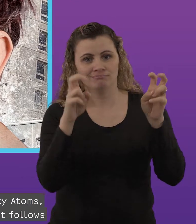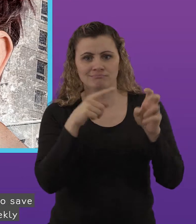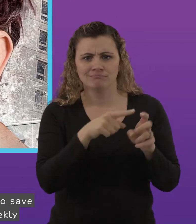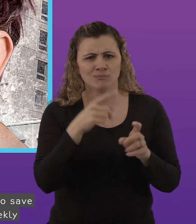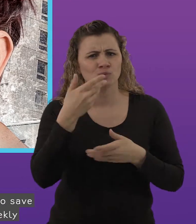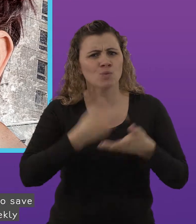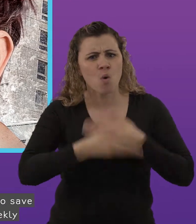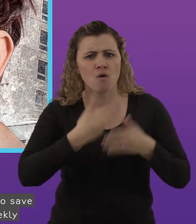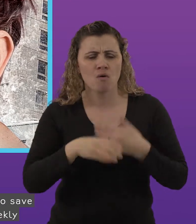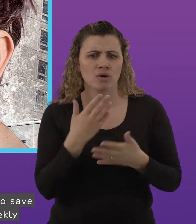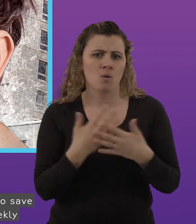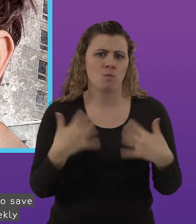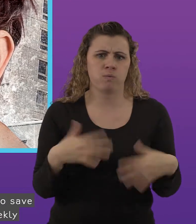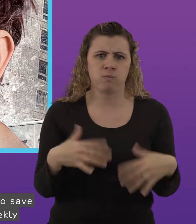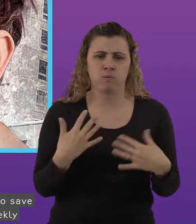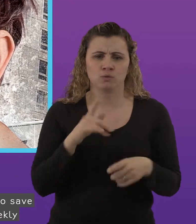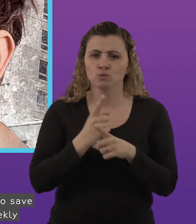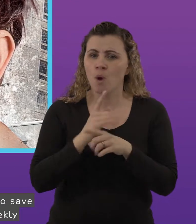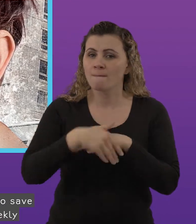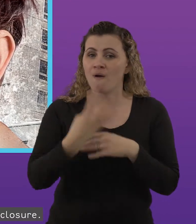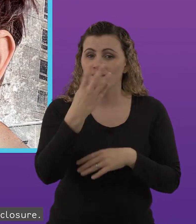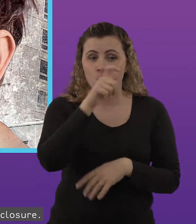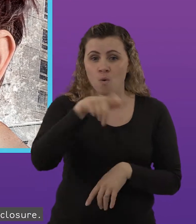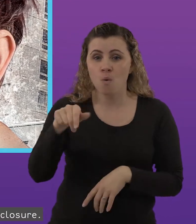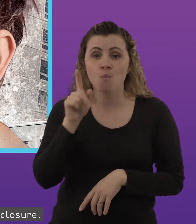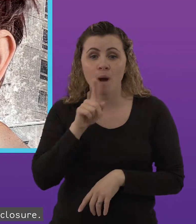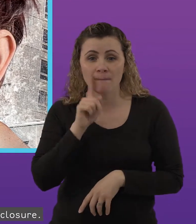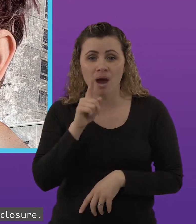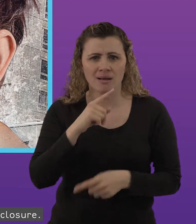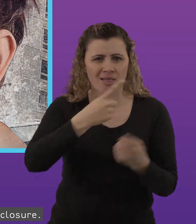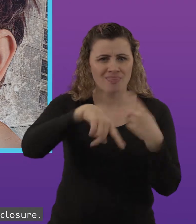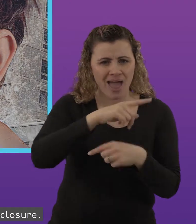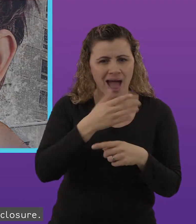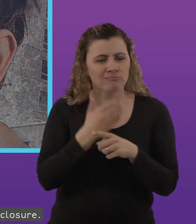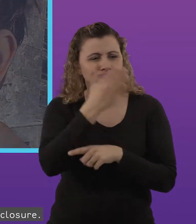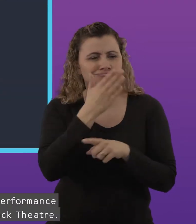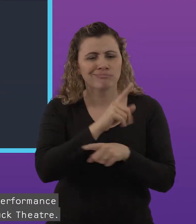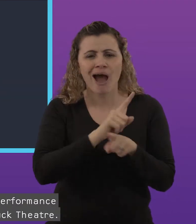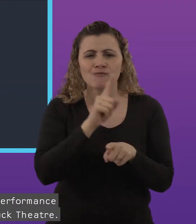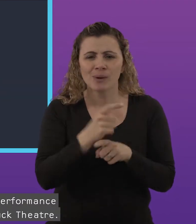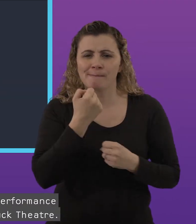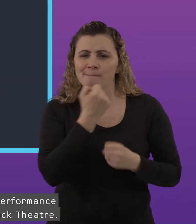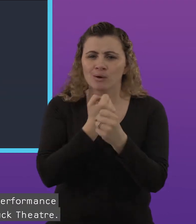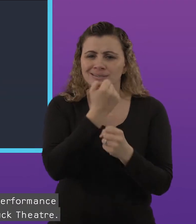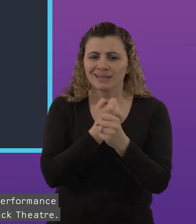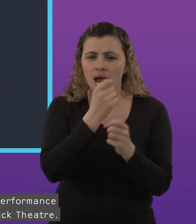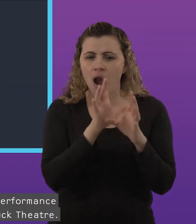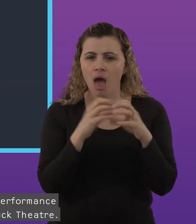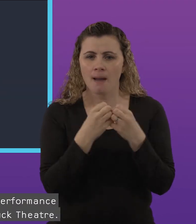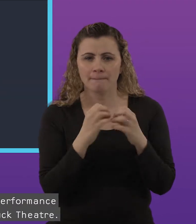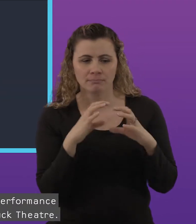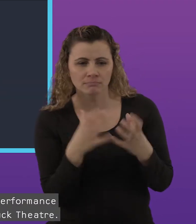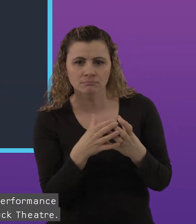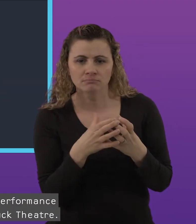story that follows four women as they try to save the home of their weekly boxer-sized class from closure. There will be an accessible